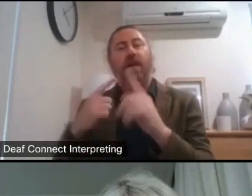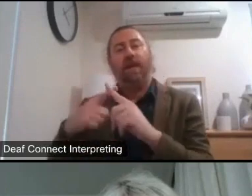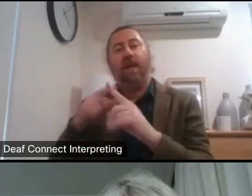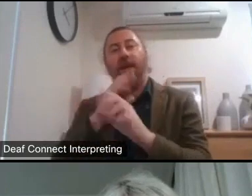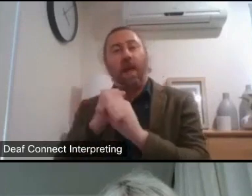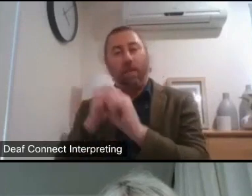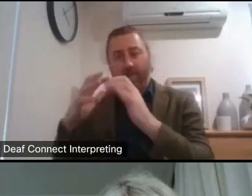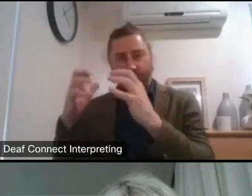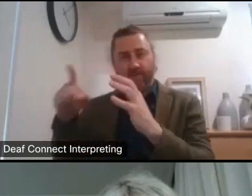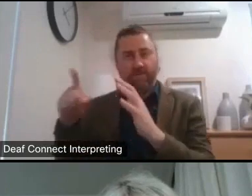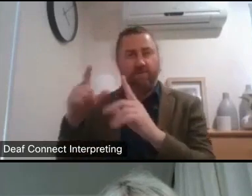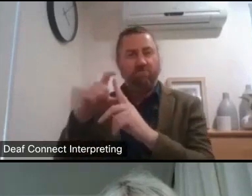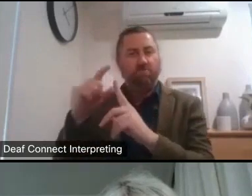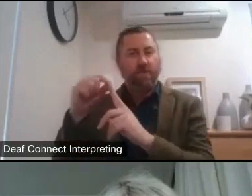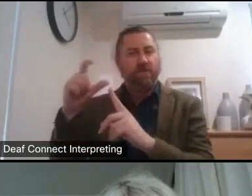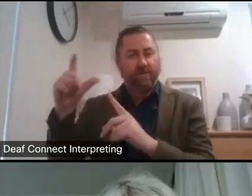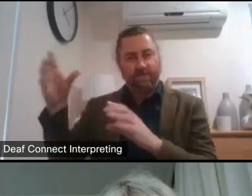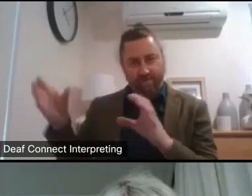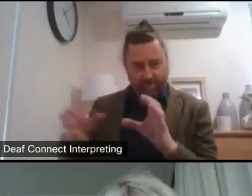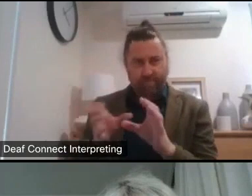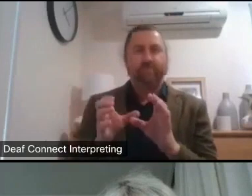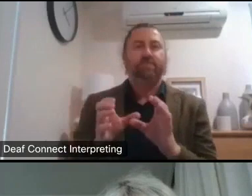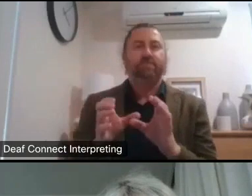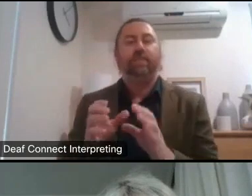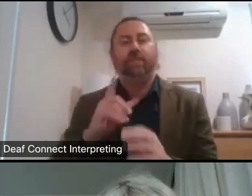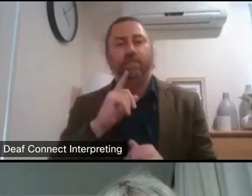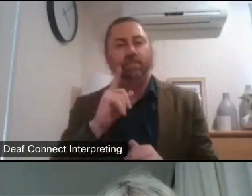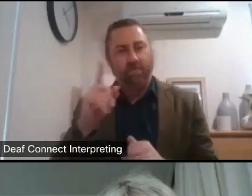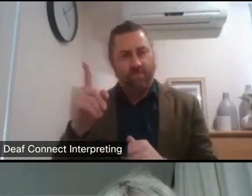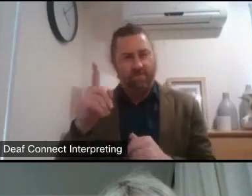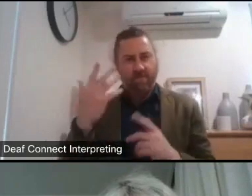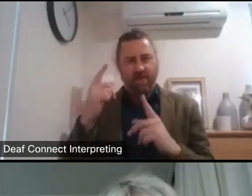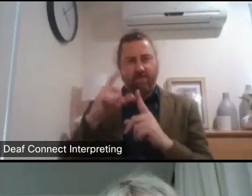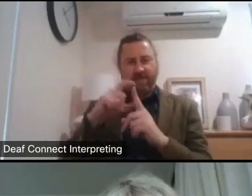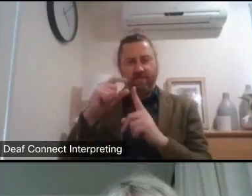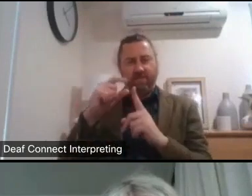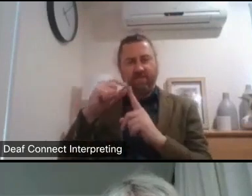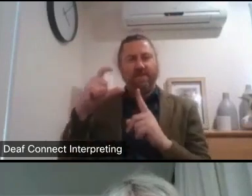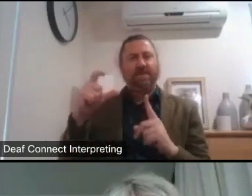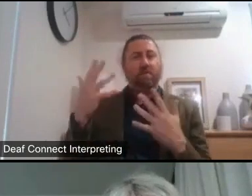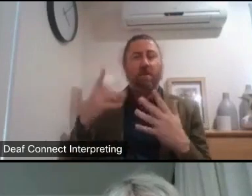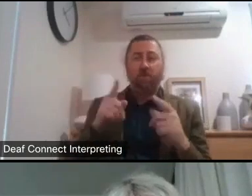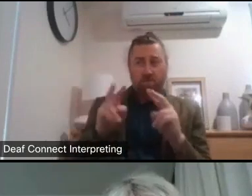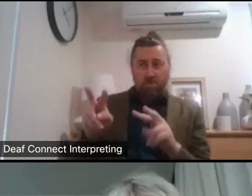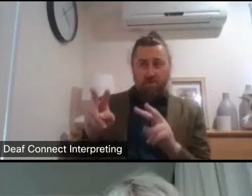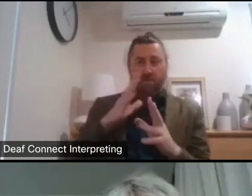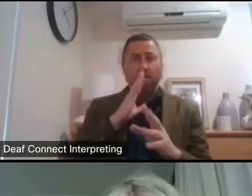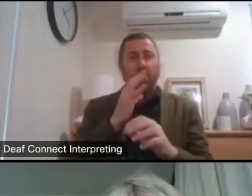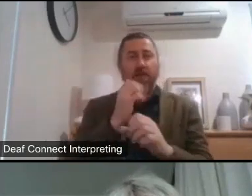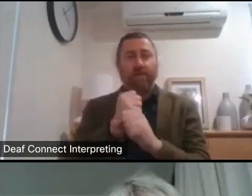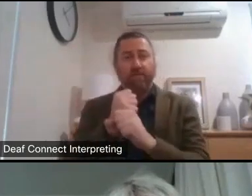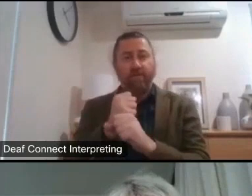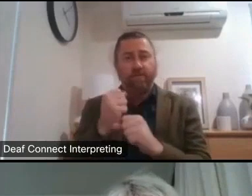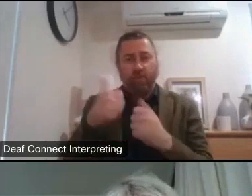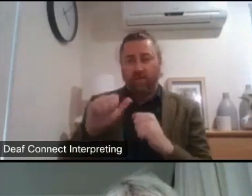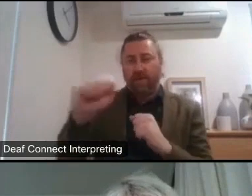one person asked us being run out of prime minister and cabinet means to me that you were looking uh to